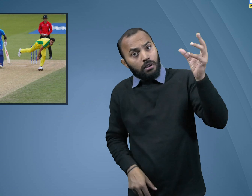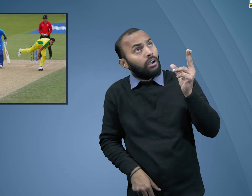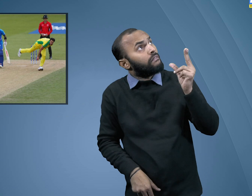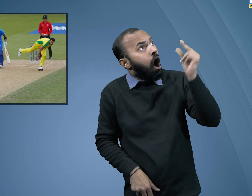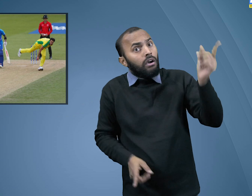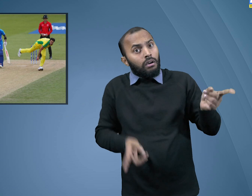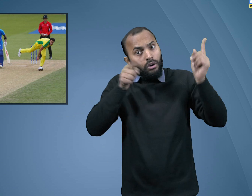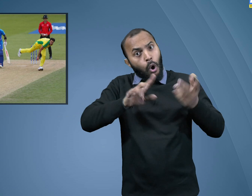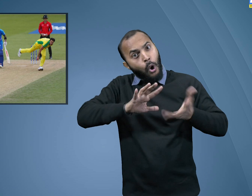Thus,